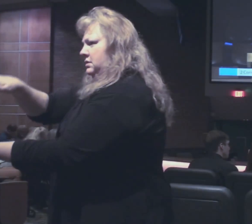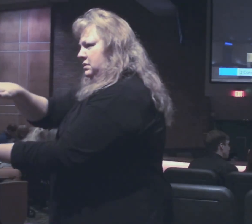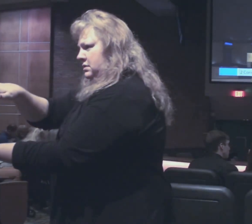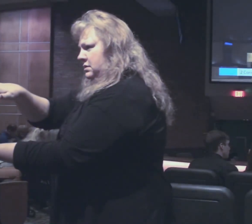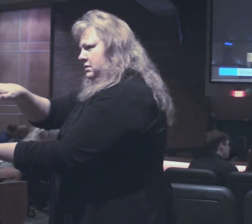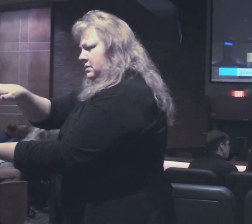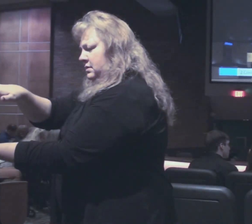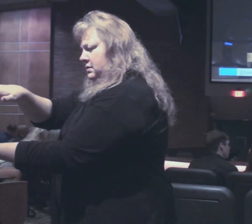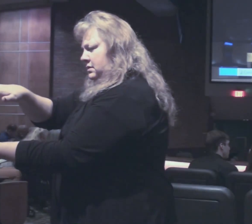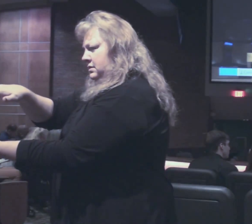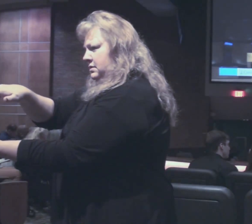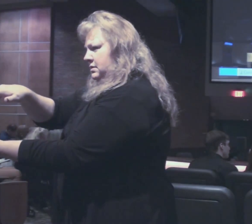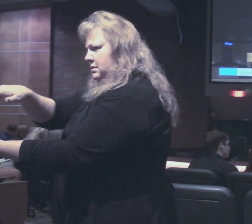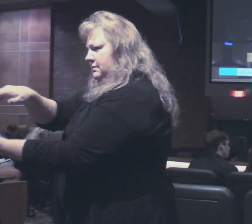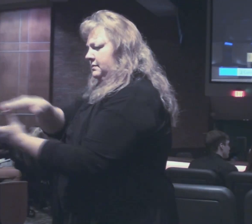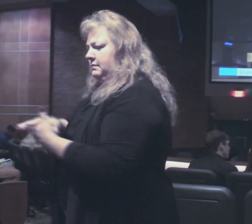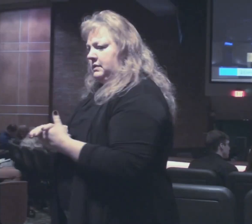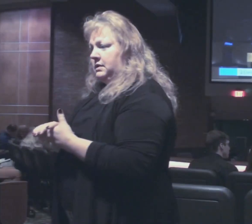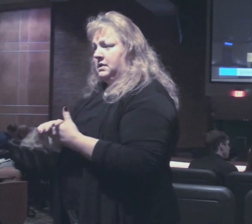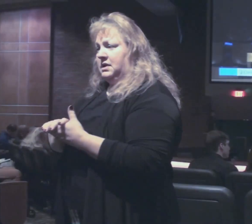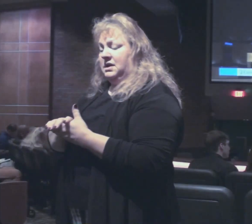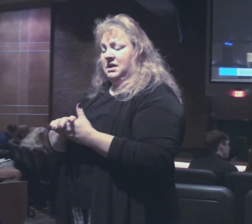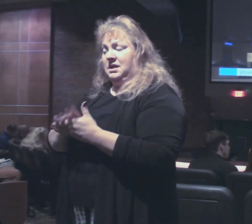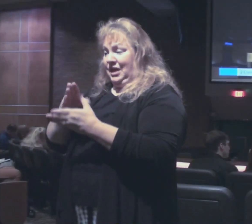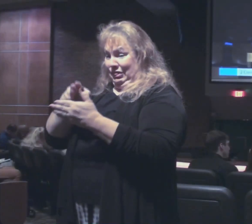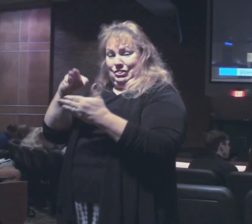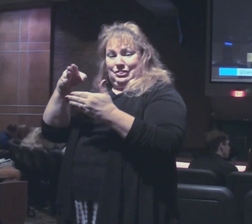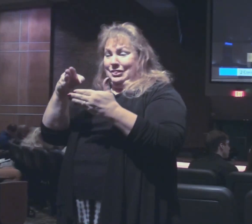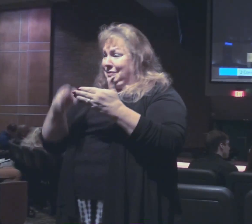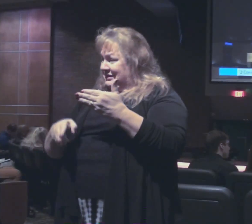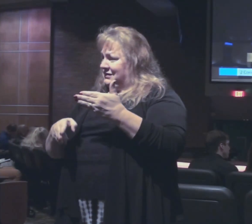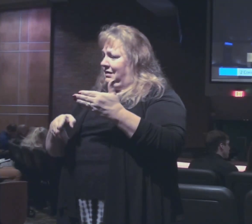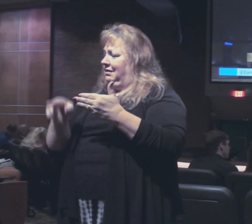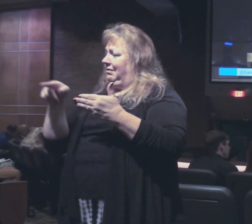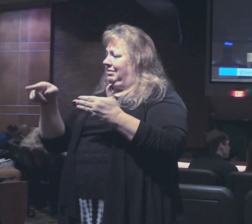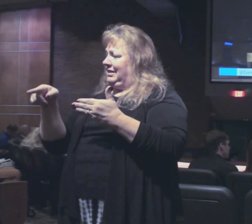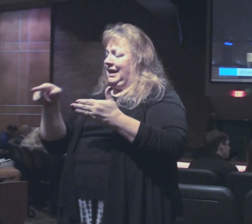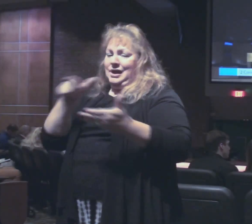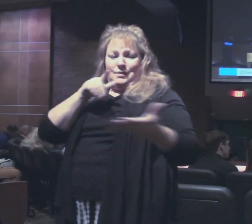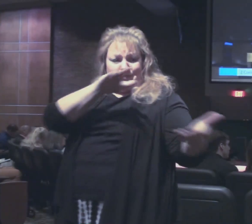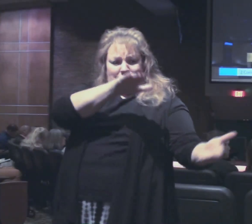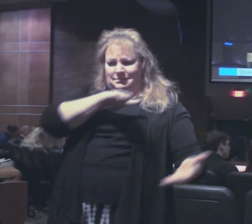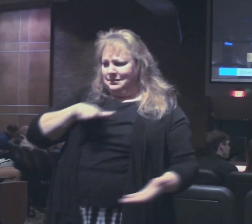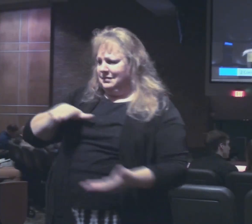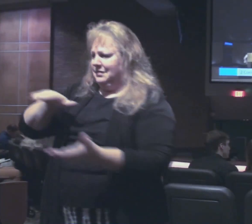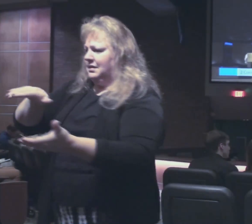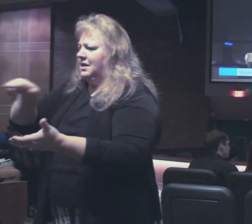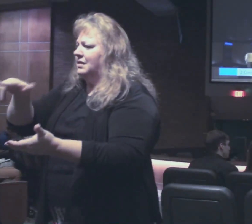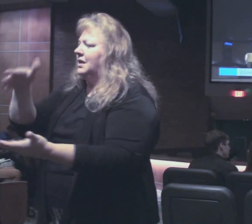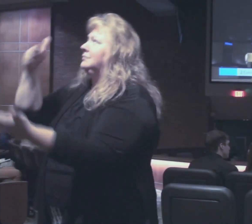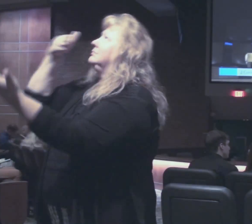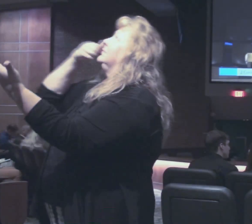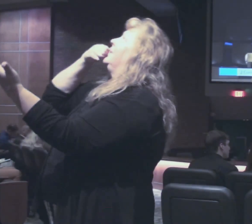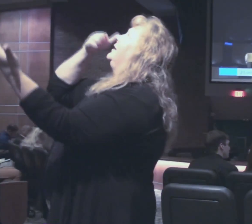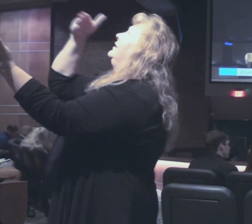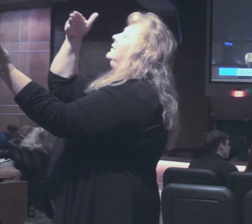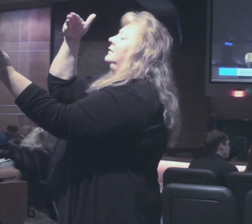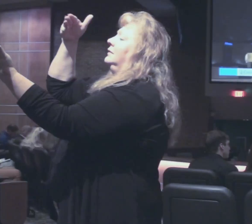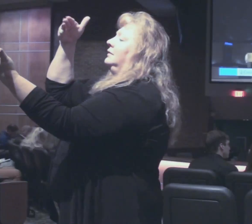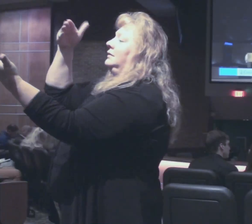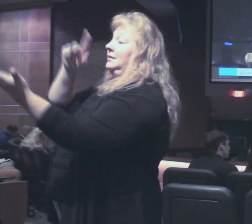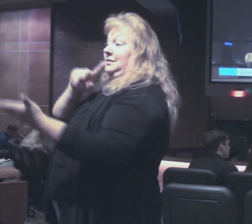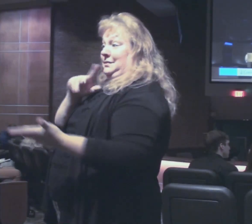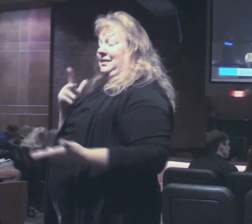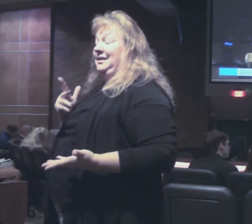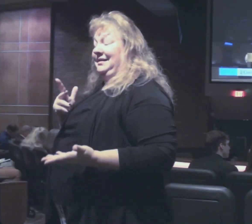life to others and it results in the recipients of that grace giving thanks to God and really